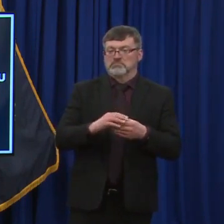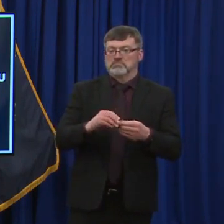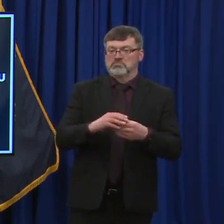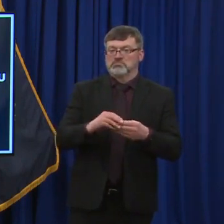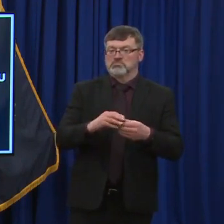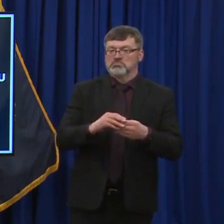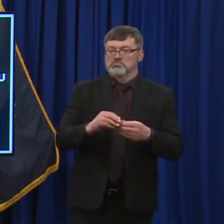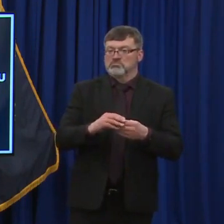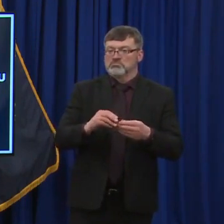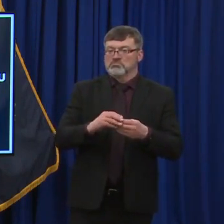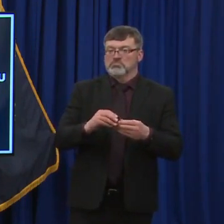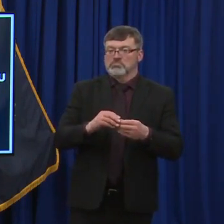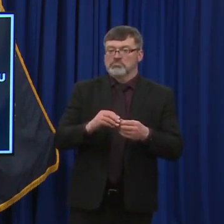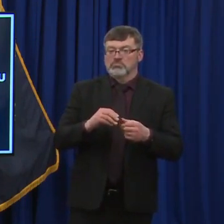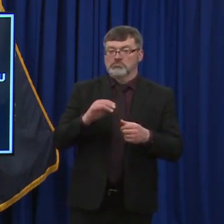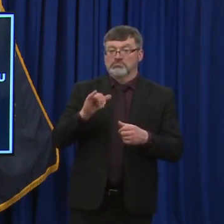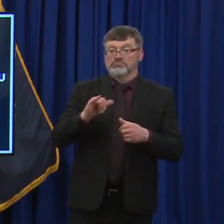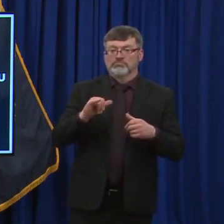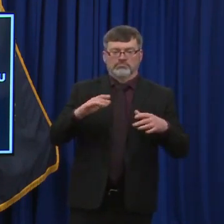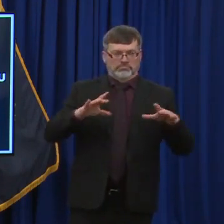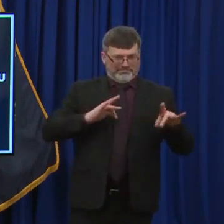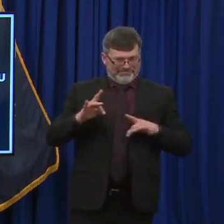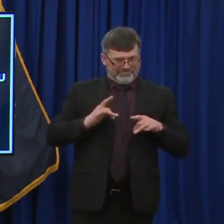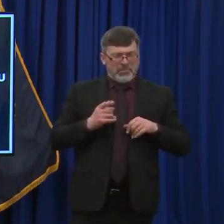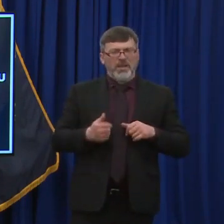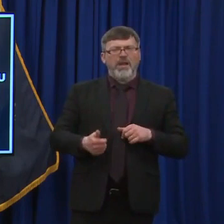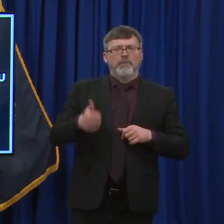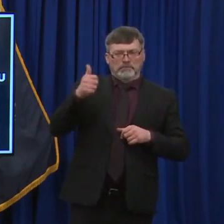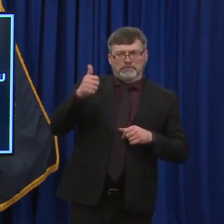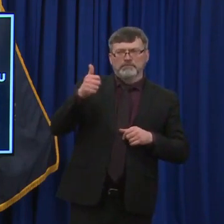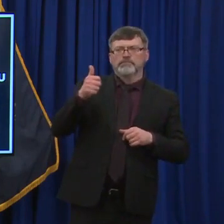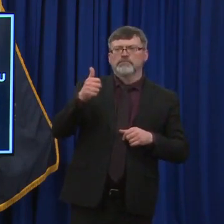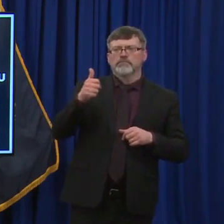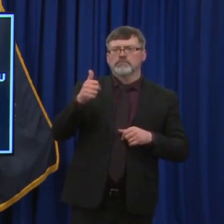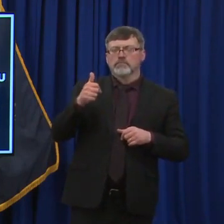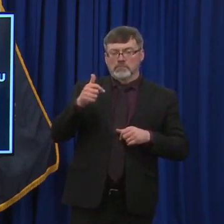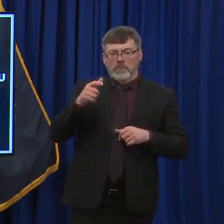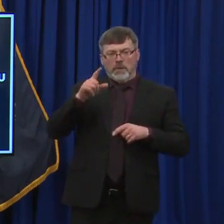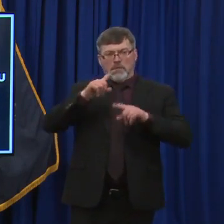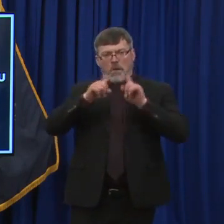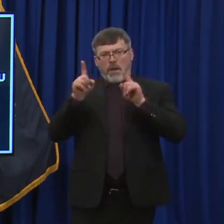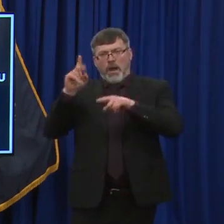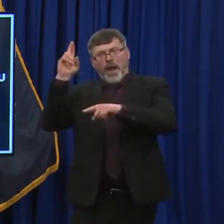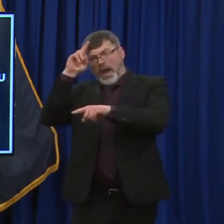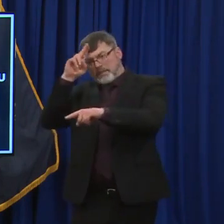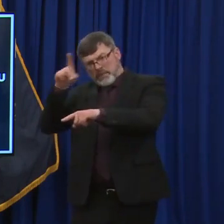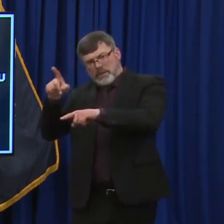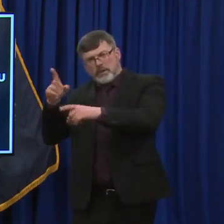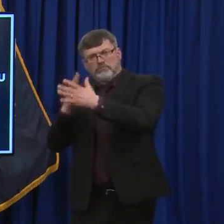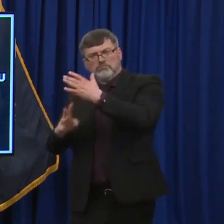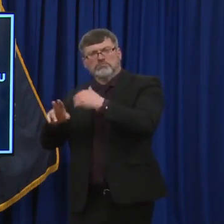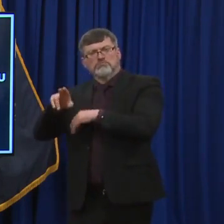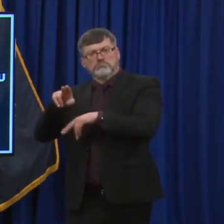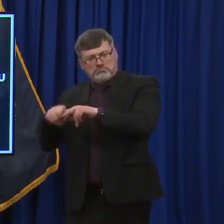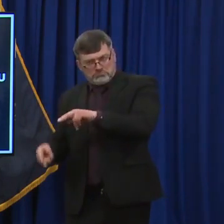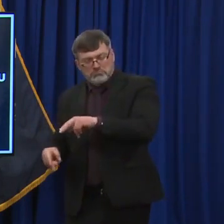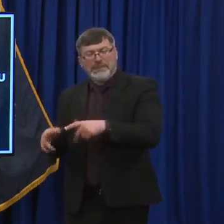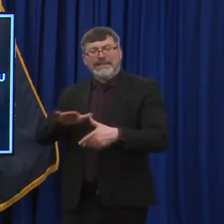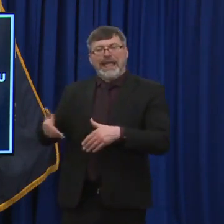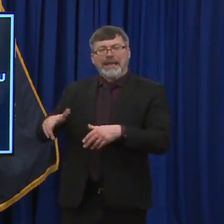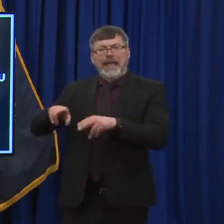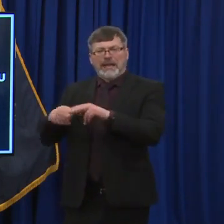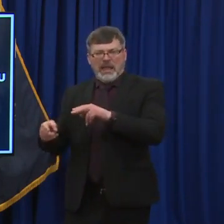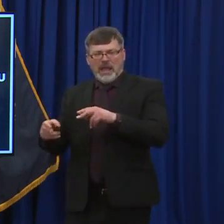the number of cases might remain stable, but hospitalizations and deaths will decline. Uh, but I noticed that the